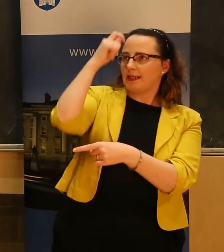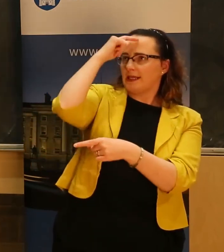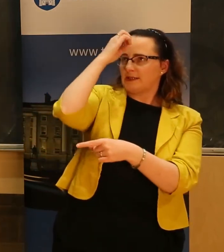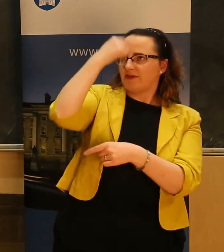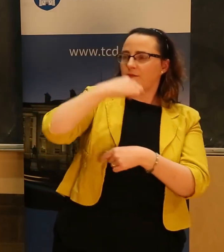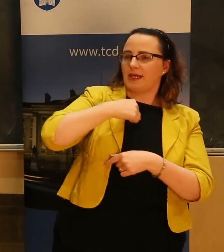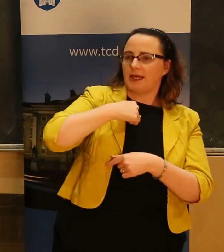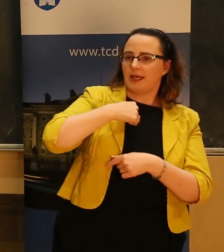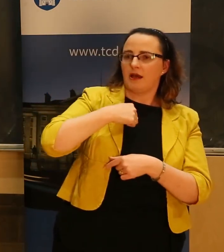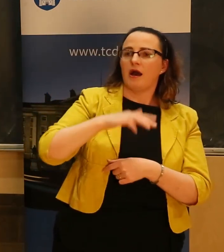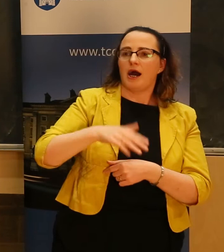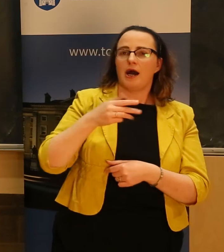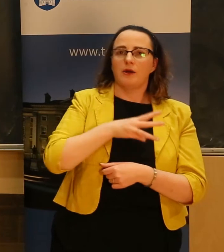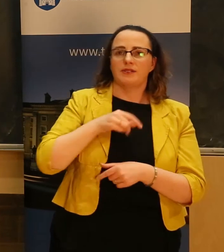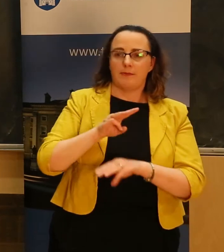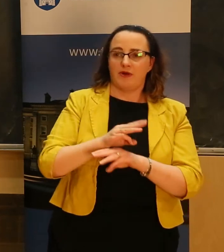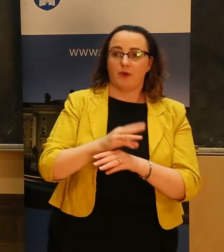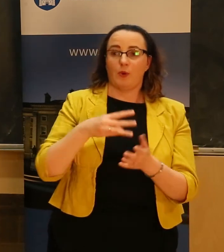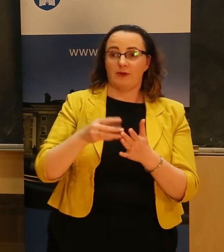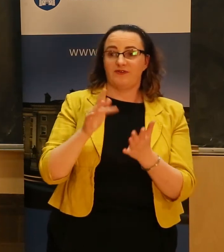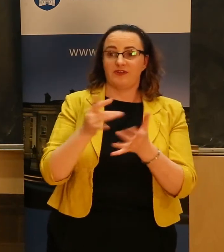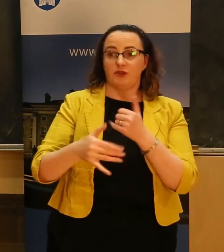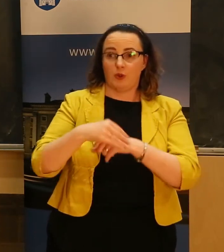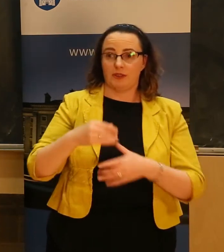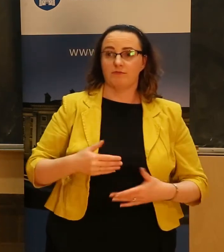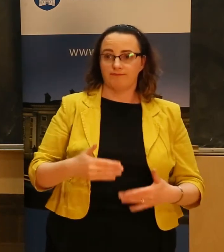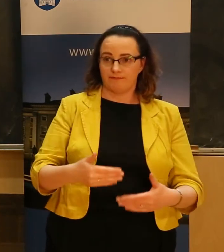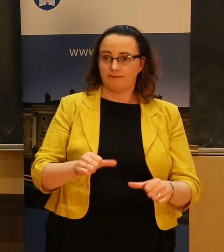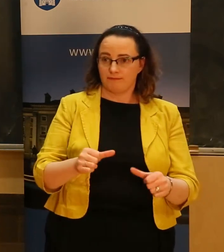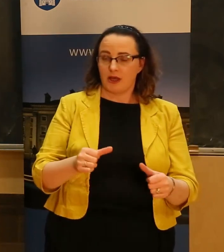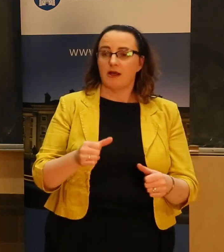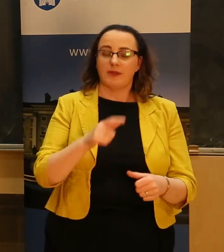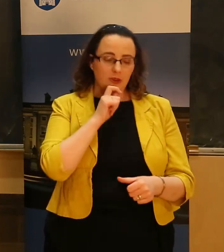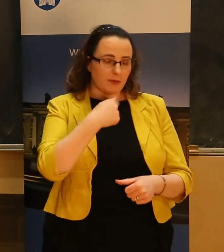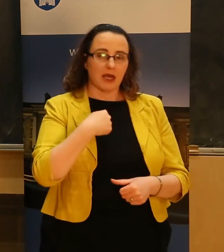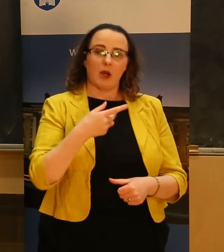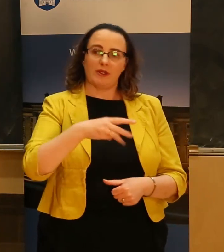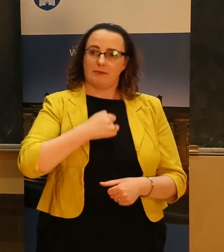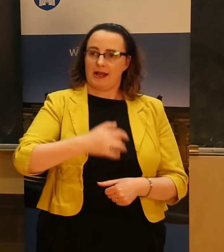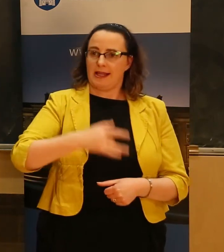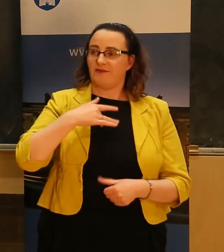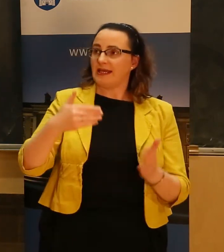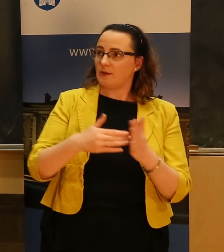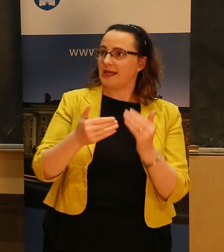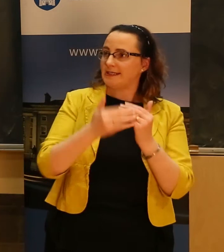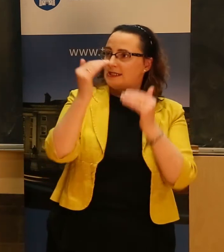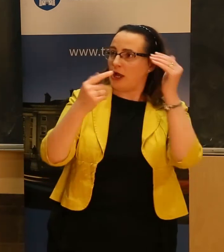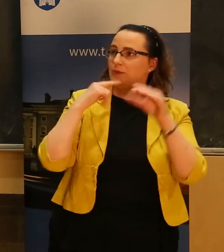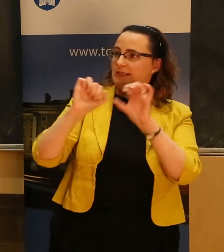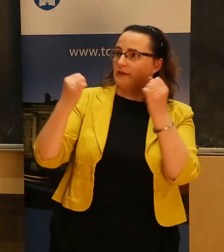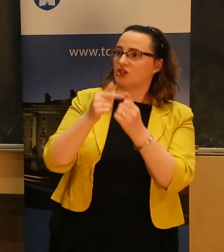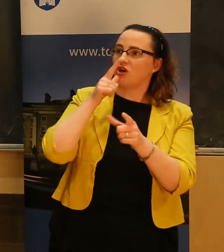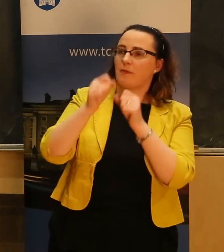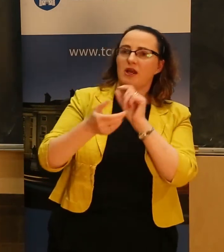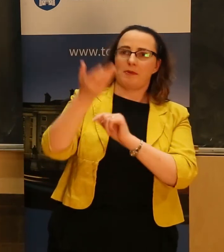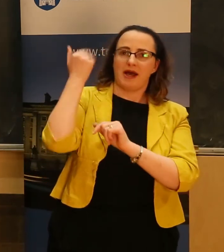I became a mother at 15 and I was told I had wasted my life. I was a teenager and yes society wanted to talk about